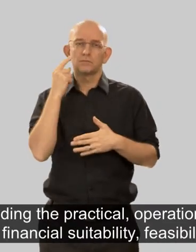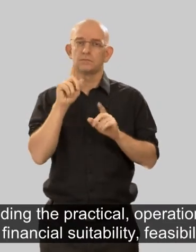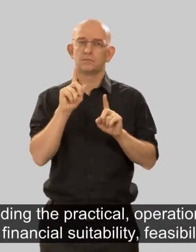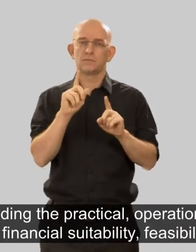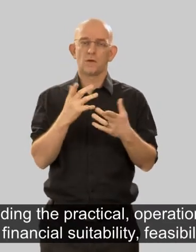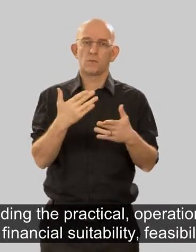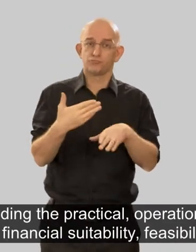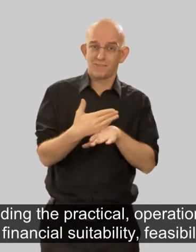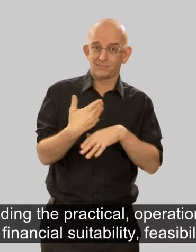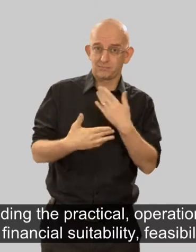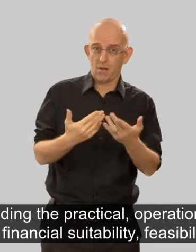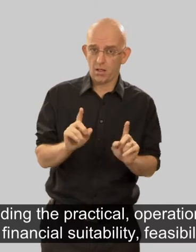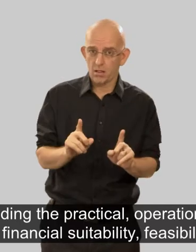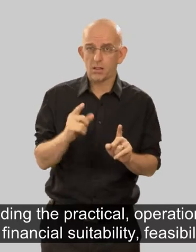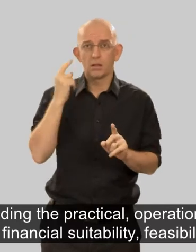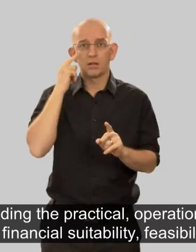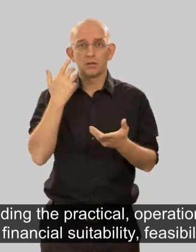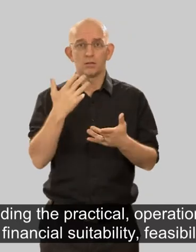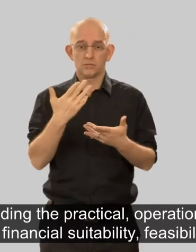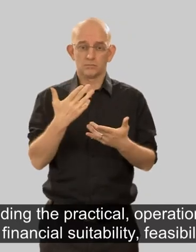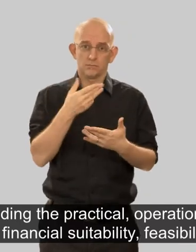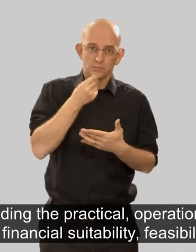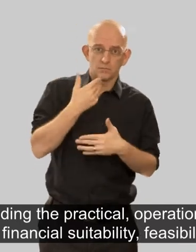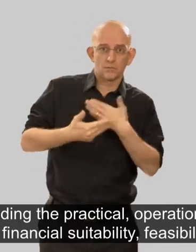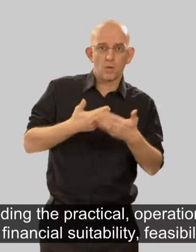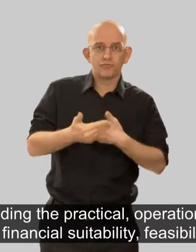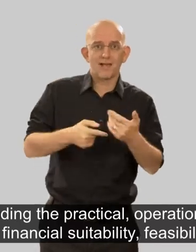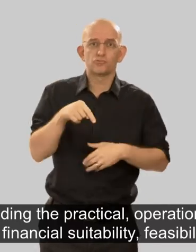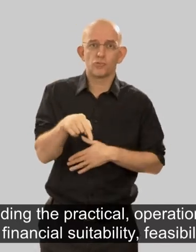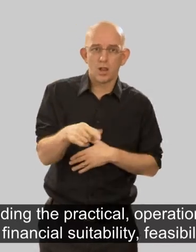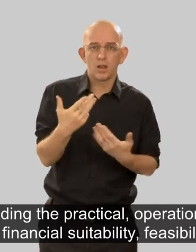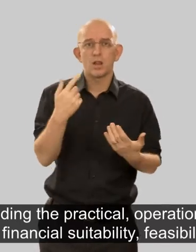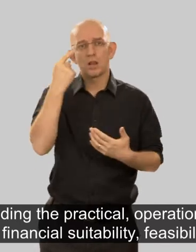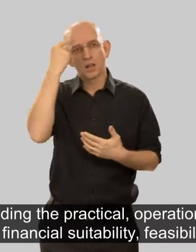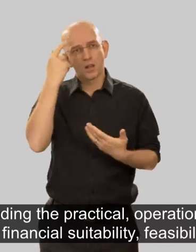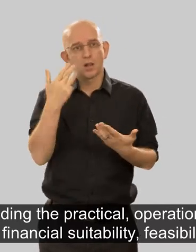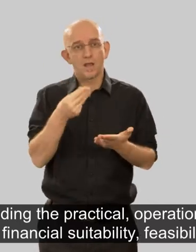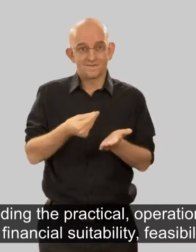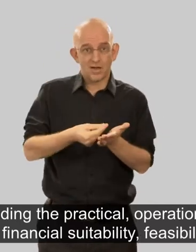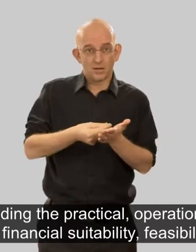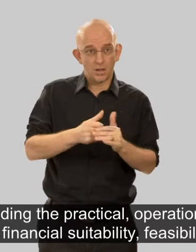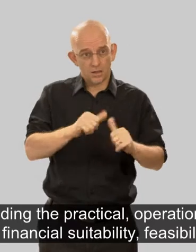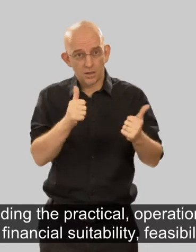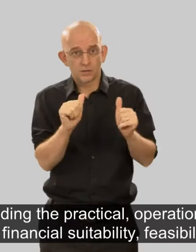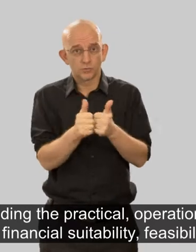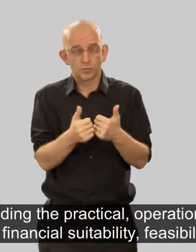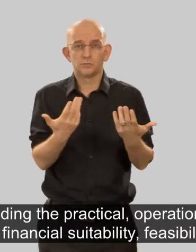including the practical, operational and financial suitability, the feasibility